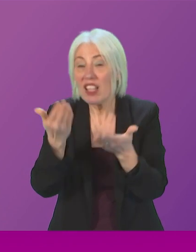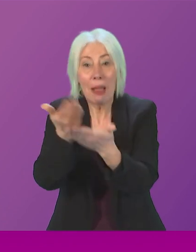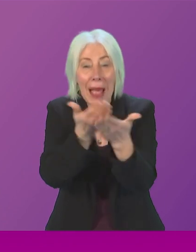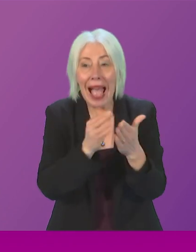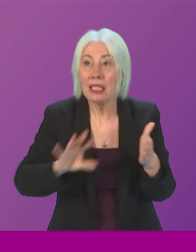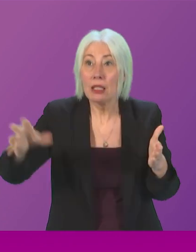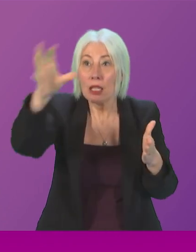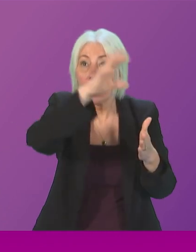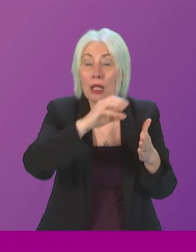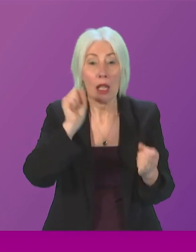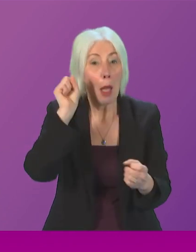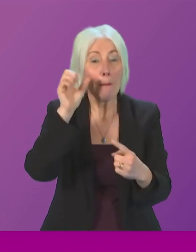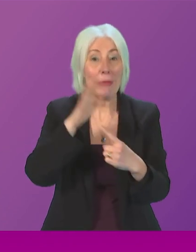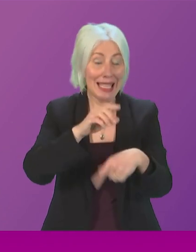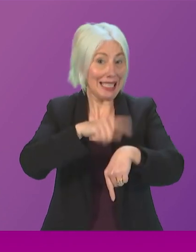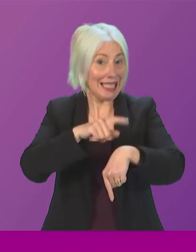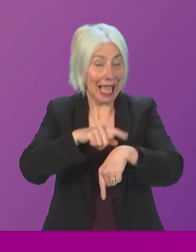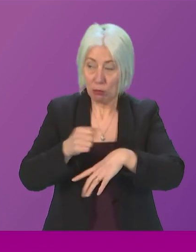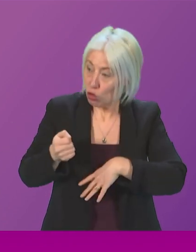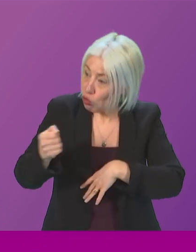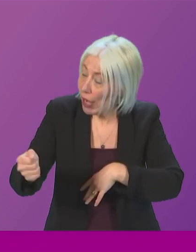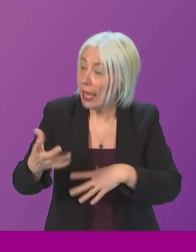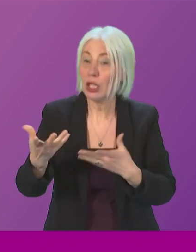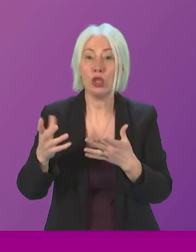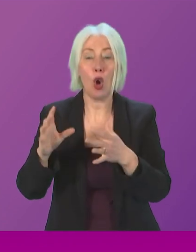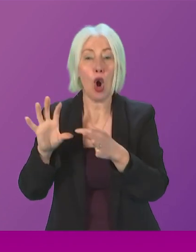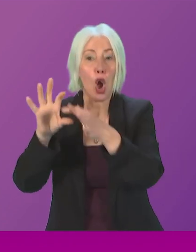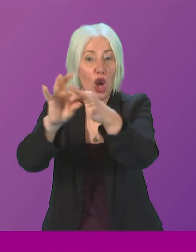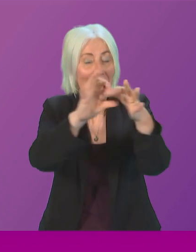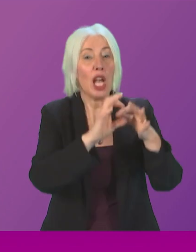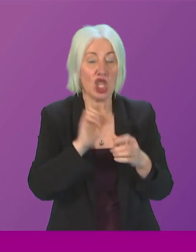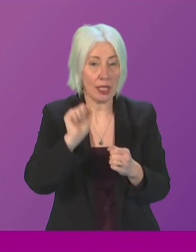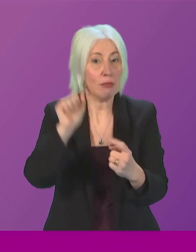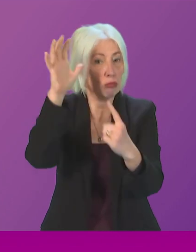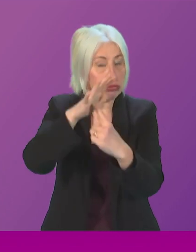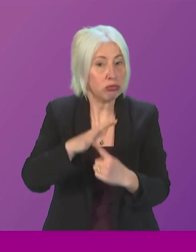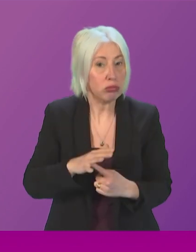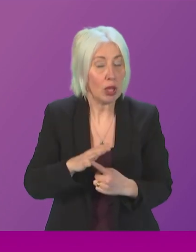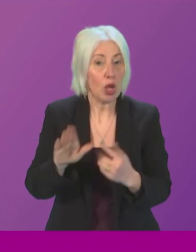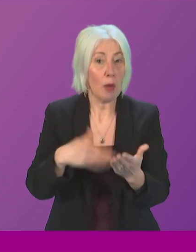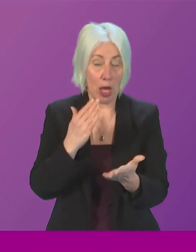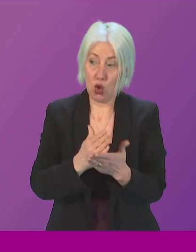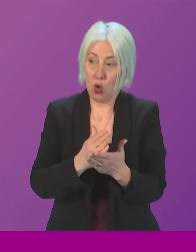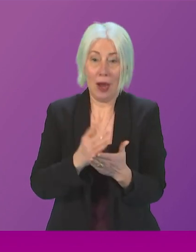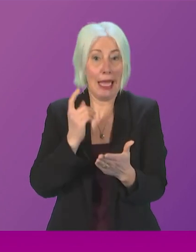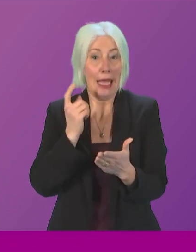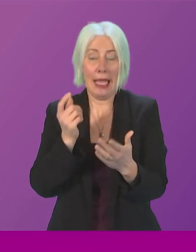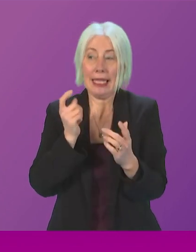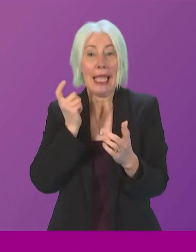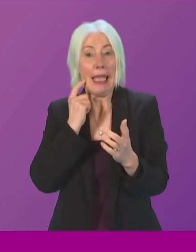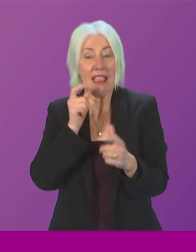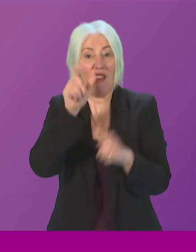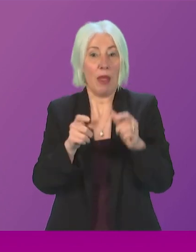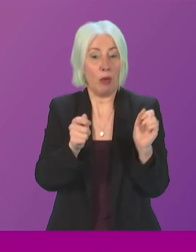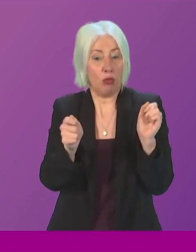as a result peak trains and school connections have been prioritised in order to support that very modal shift that